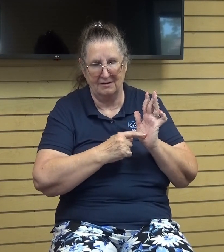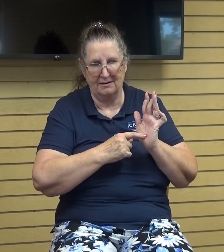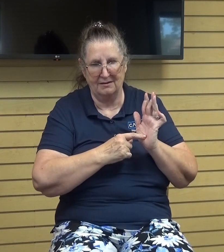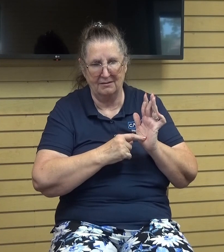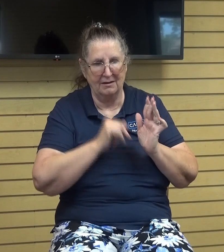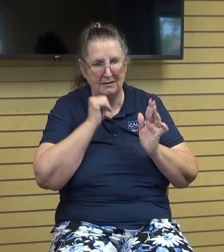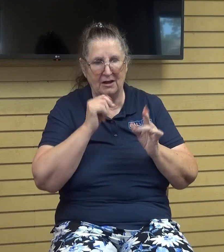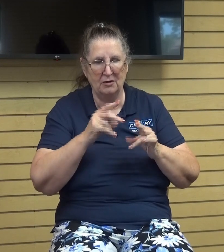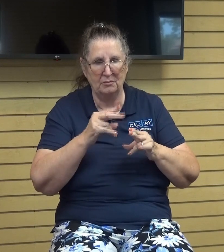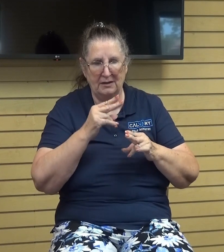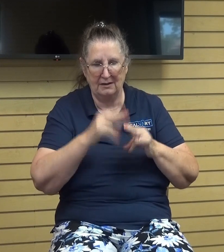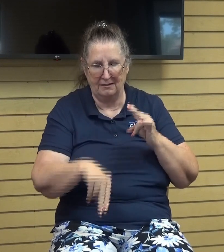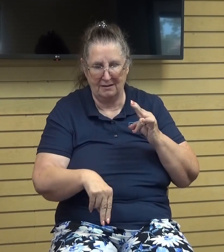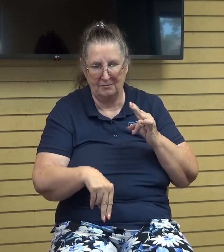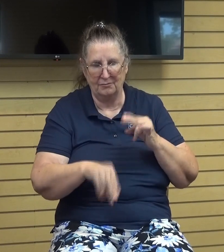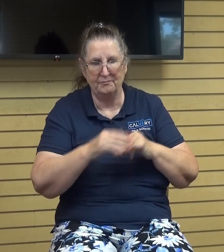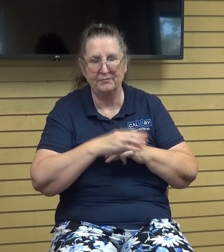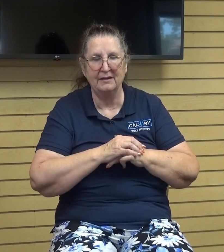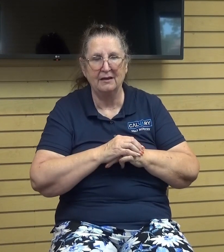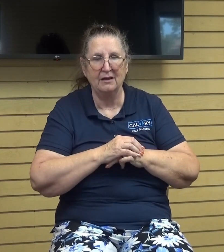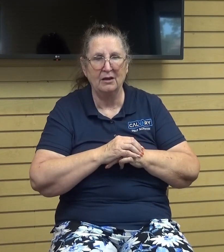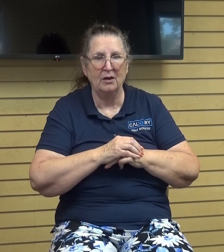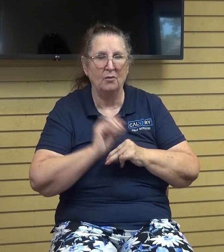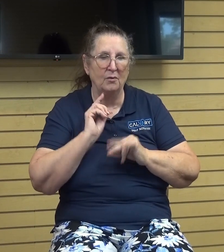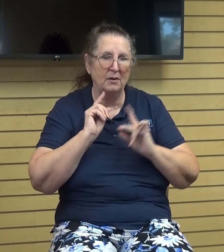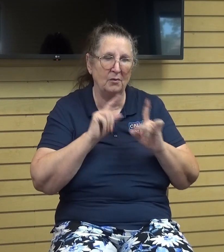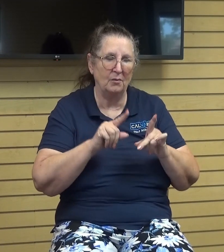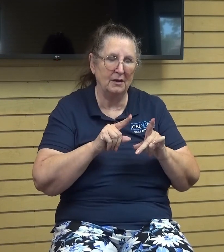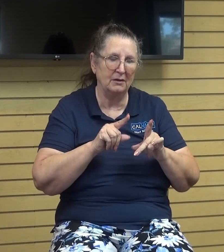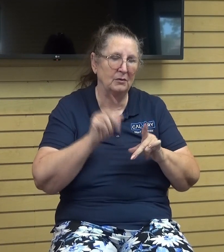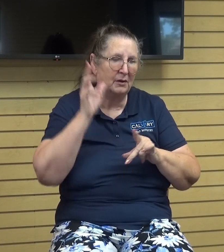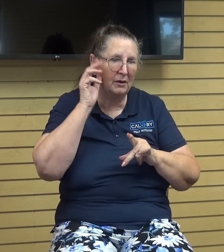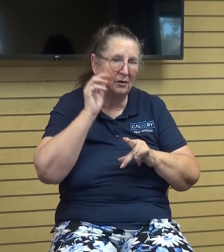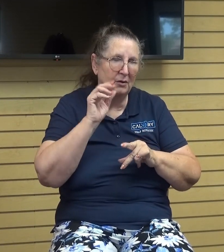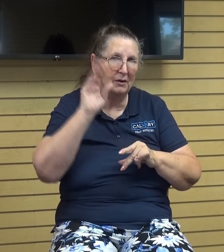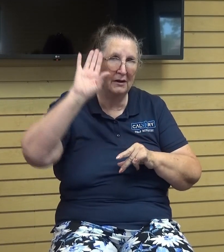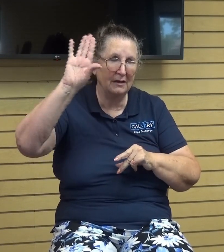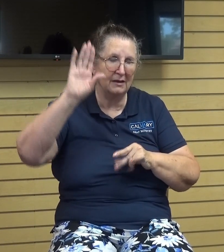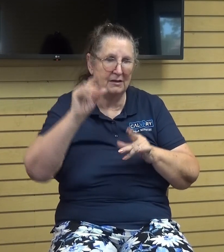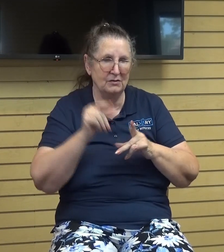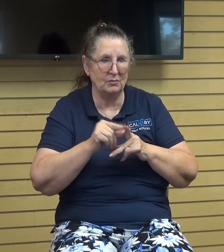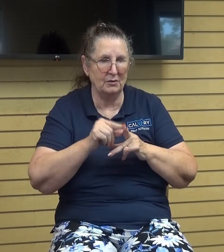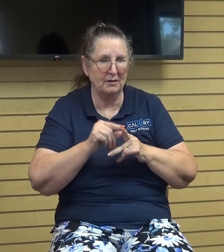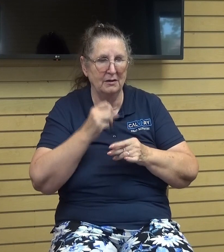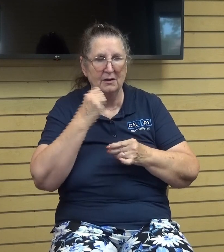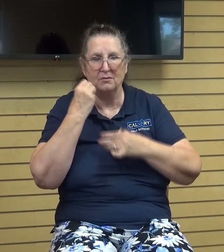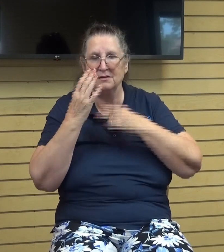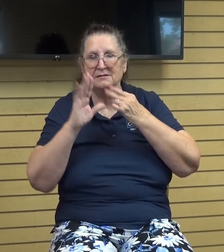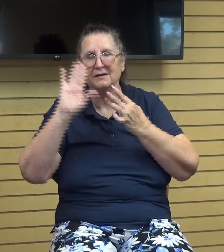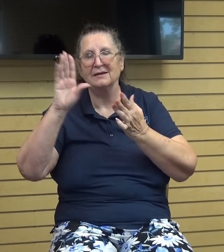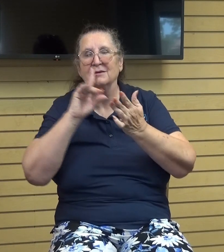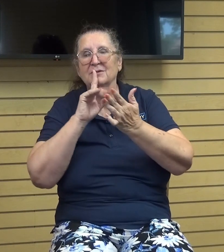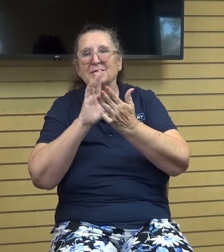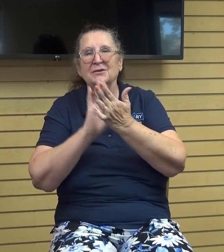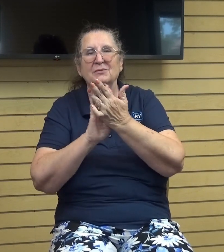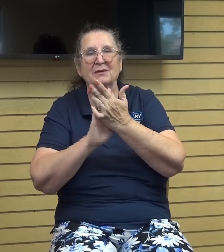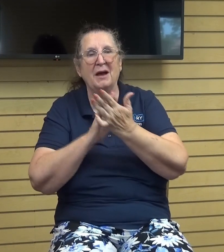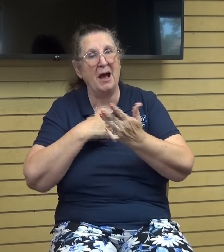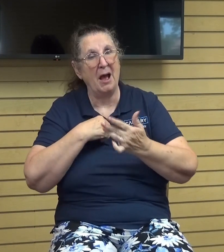went and we heard the word we sang his praises i think every woman there was as you can see i'm a little horse or maybe this